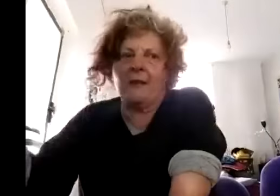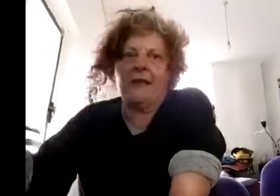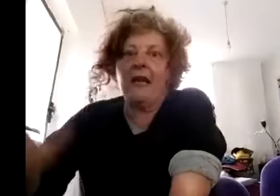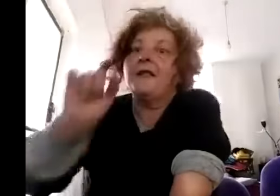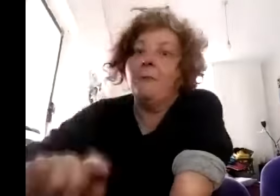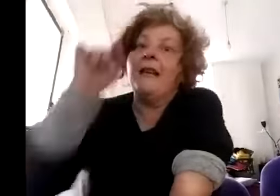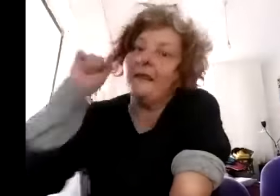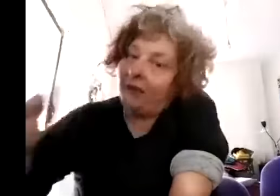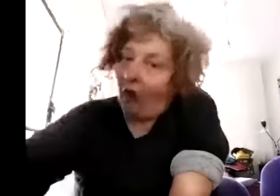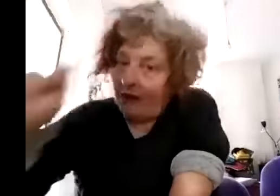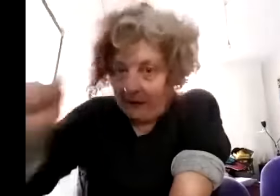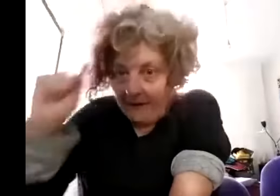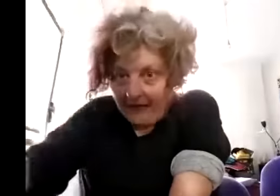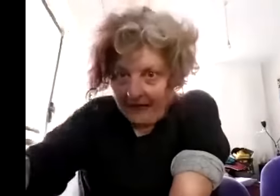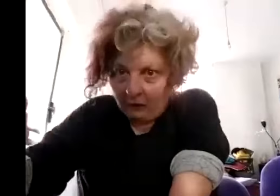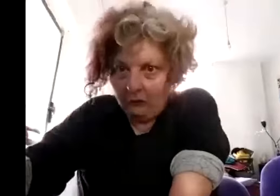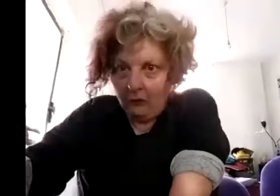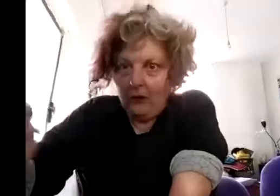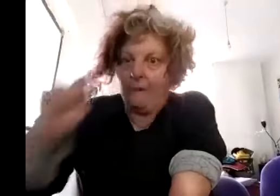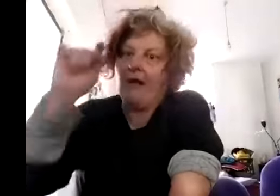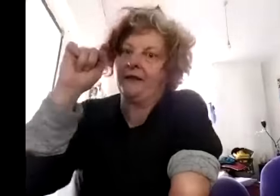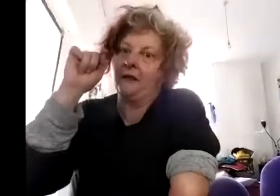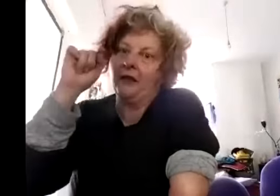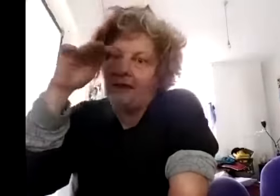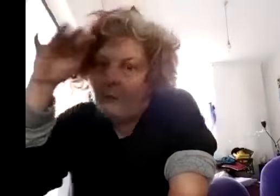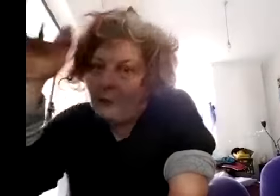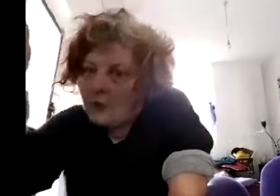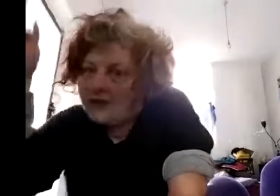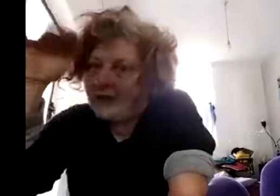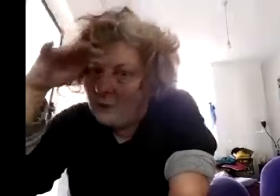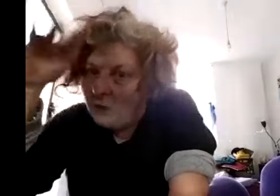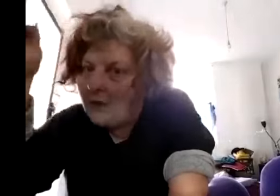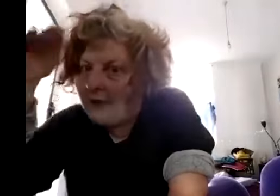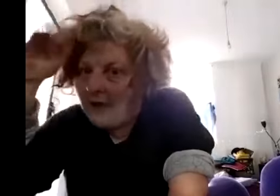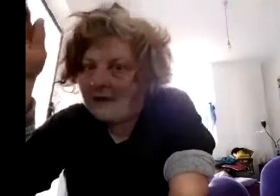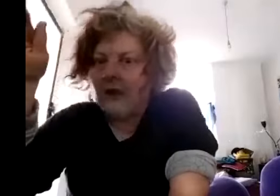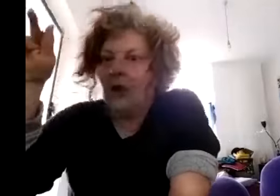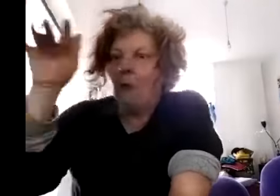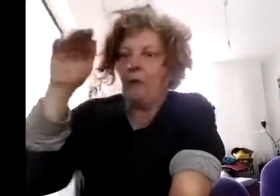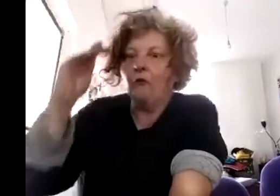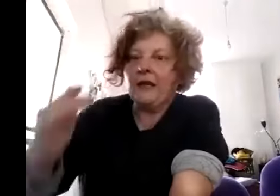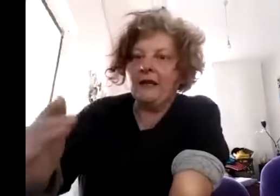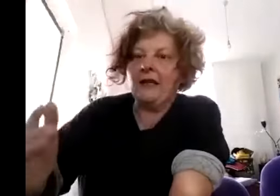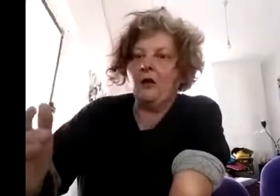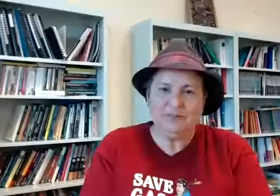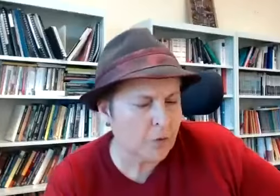to me that's the icing on the cake if that's going on of that yeah do you think performance